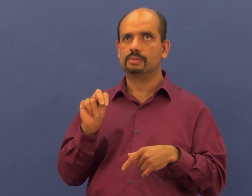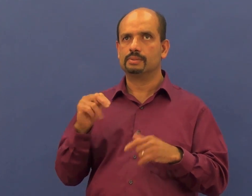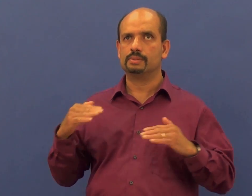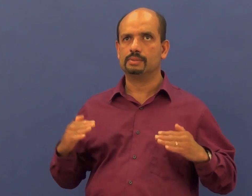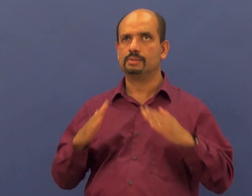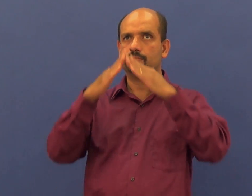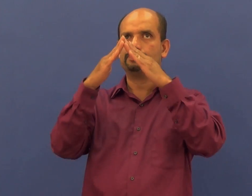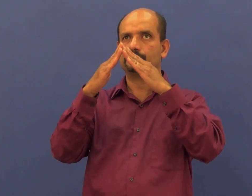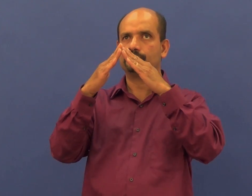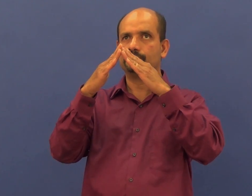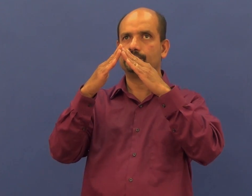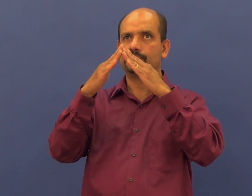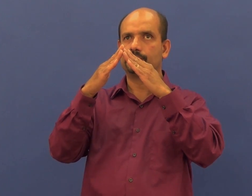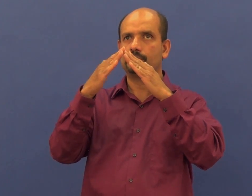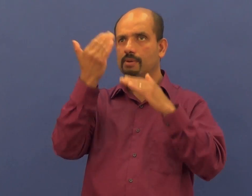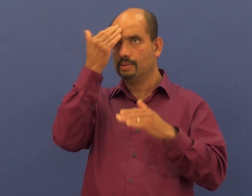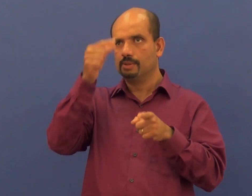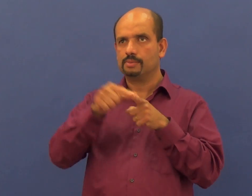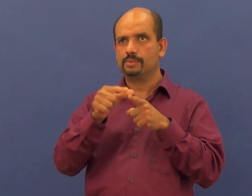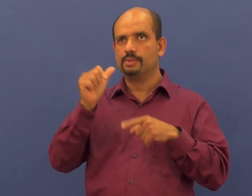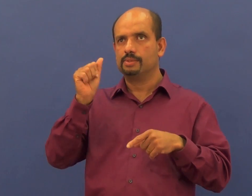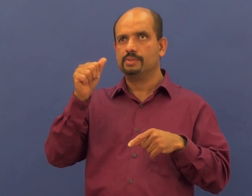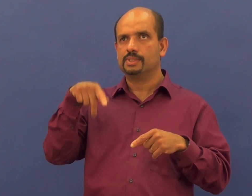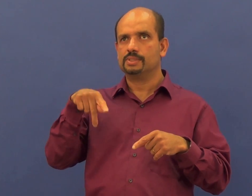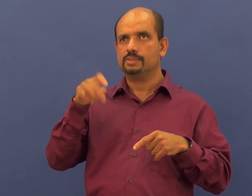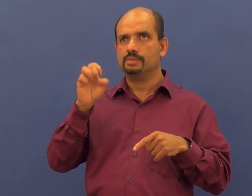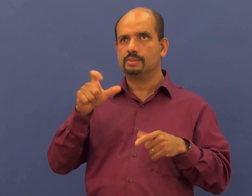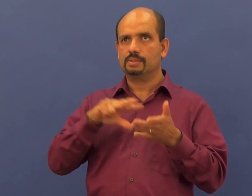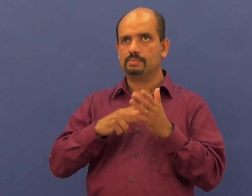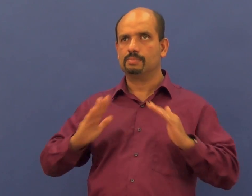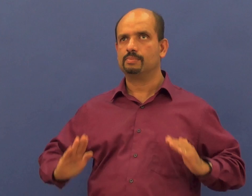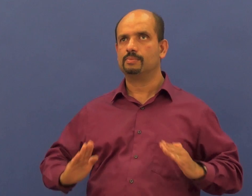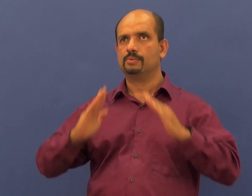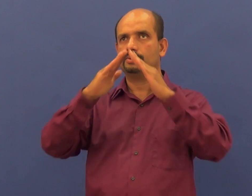Apex. Signed, B, N, Apex.